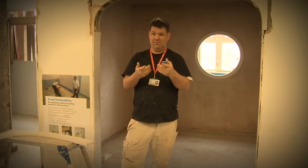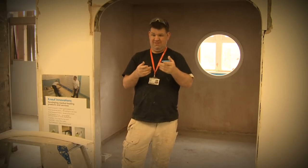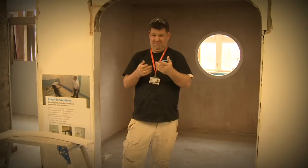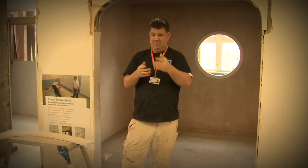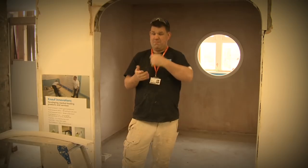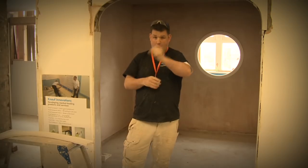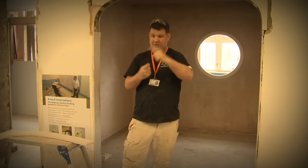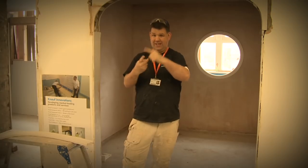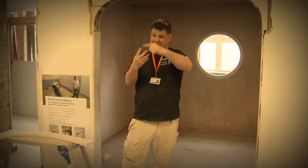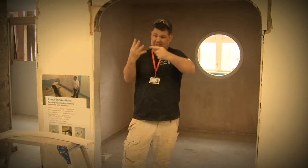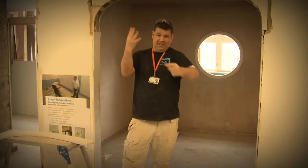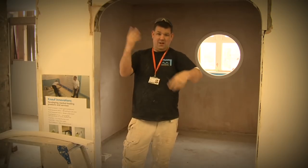a course. You've got a wide choice.